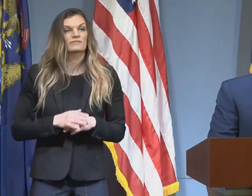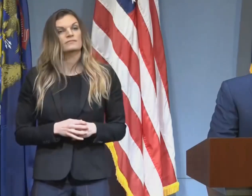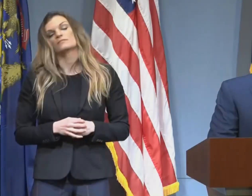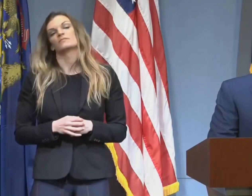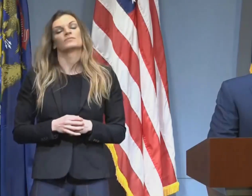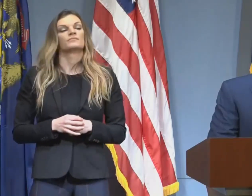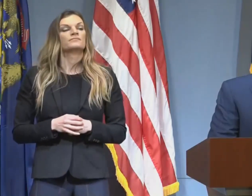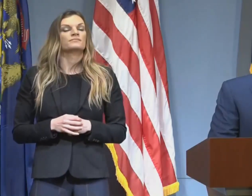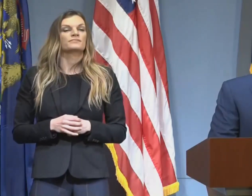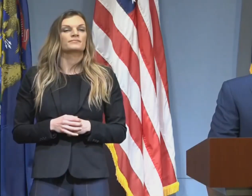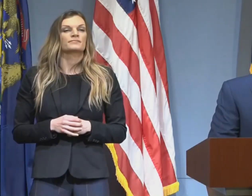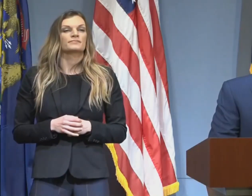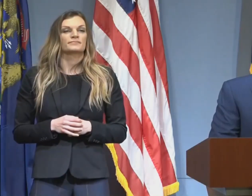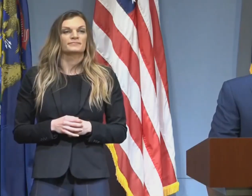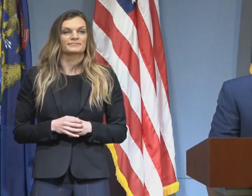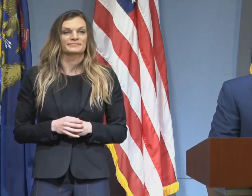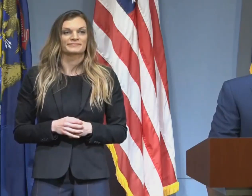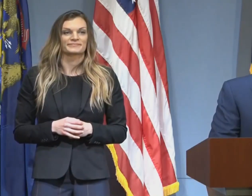procedures